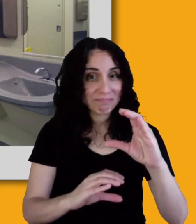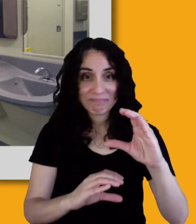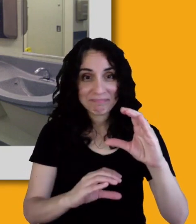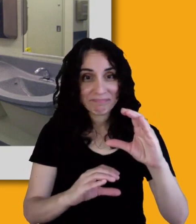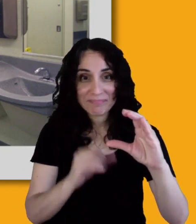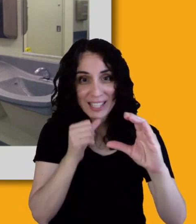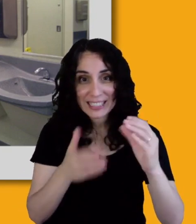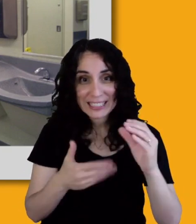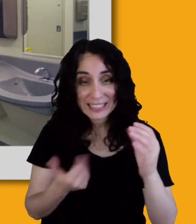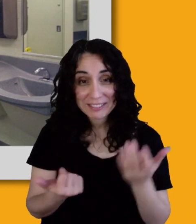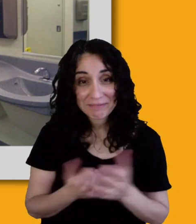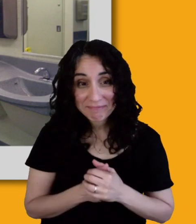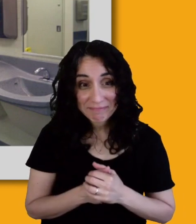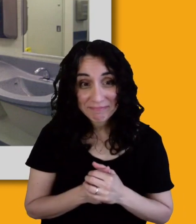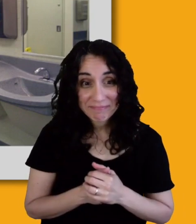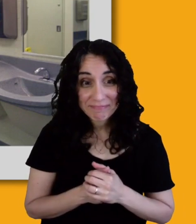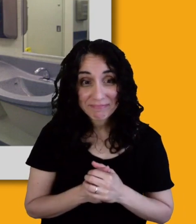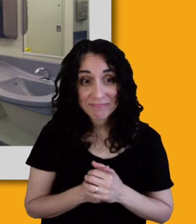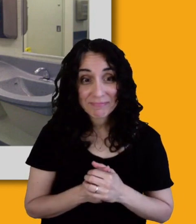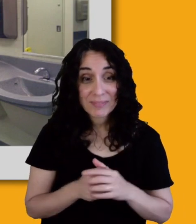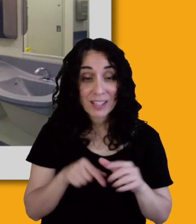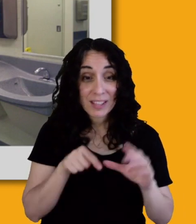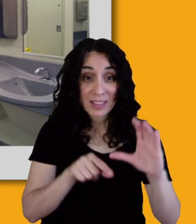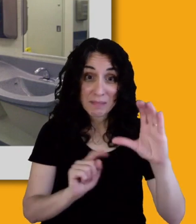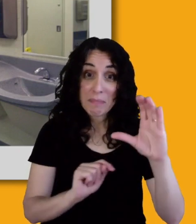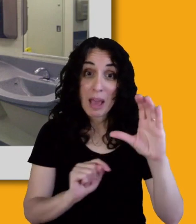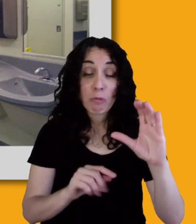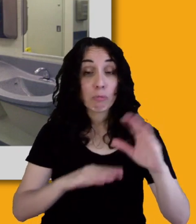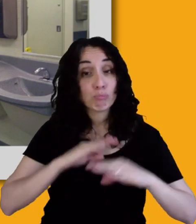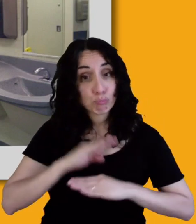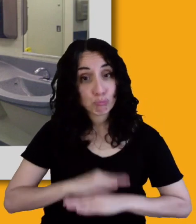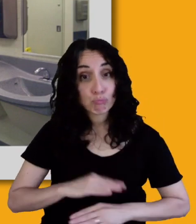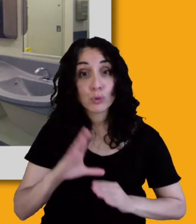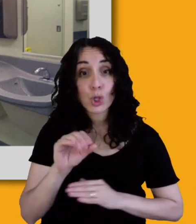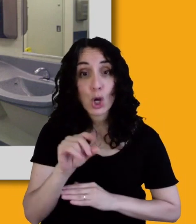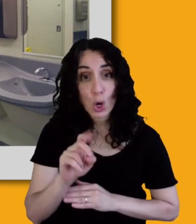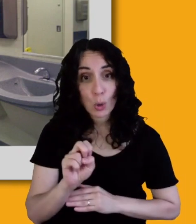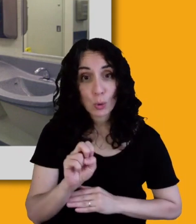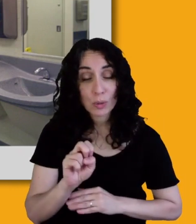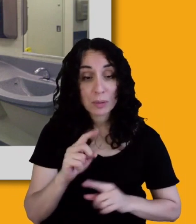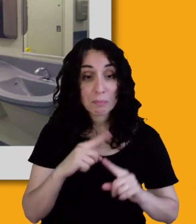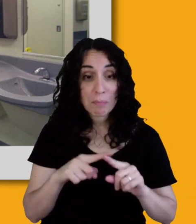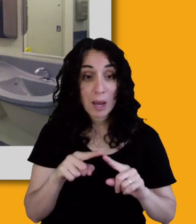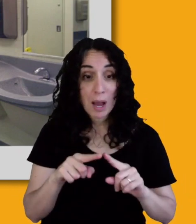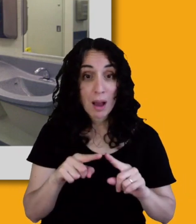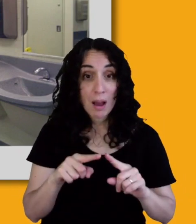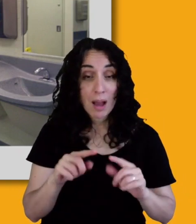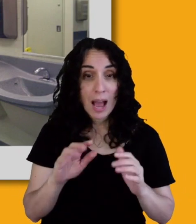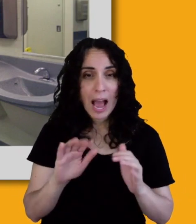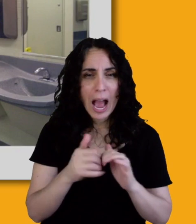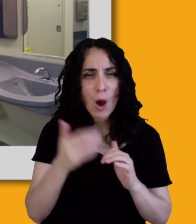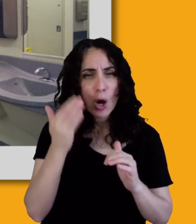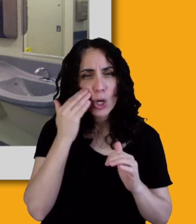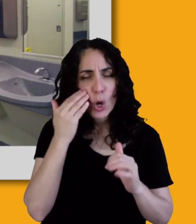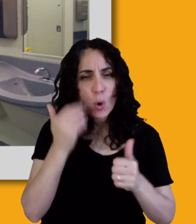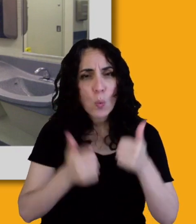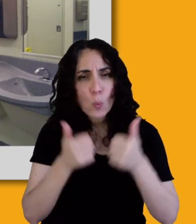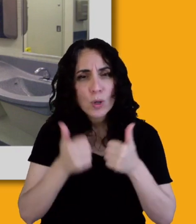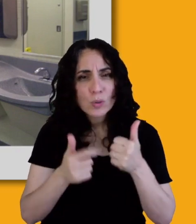toilets that, that meet all the requirements. Um, but I don't know about you. I'd have to get awfully close to tell which one is the men's and which